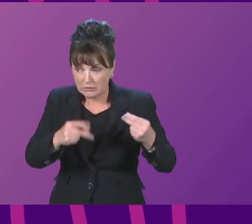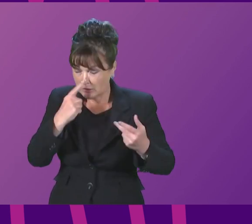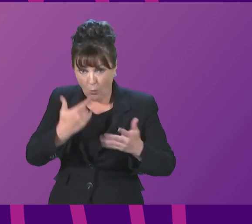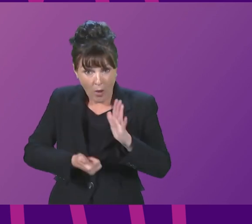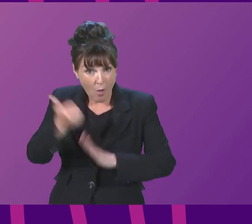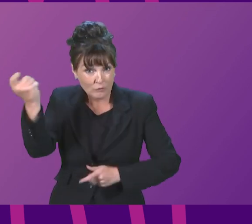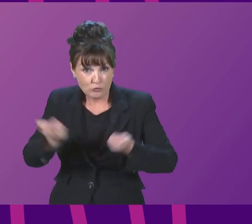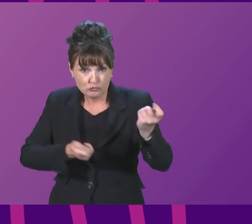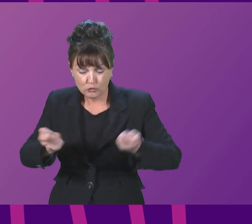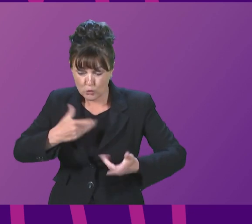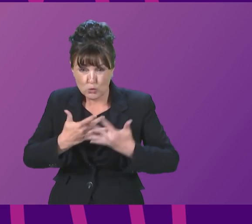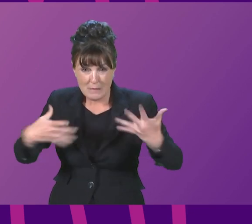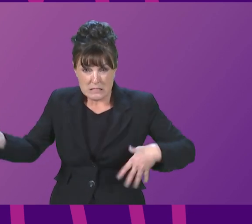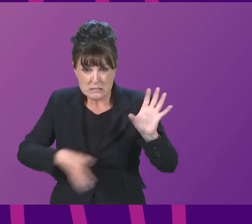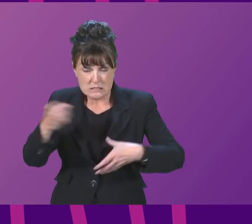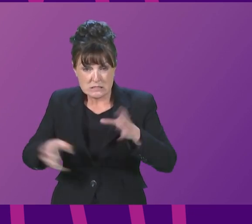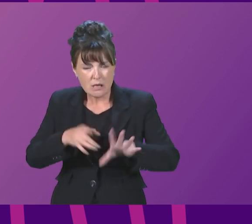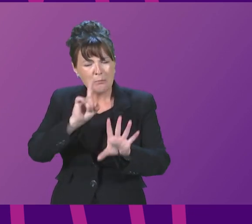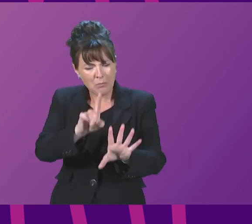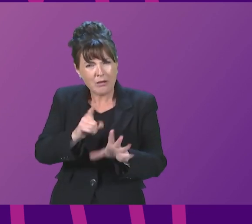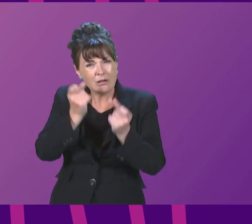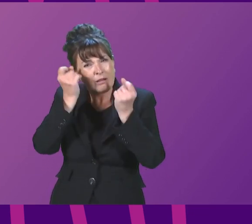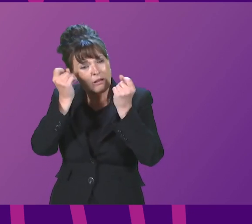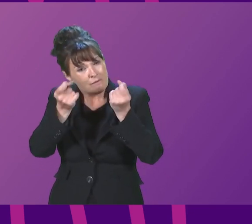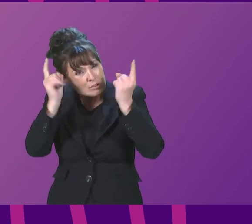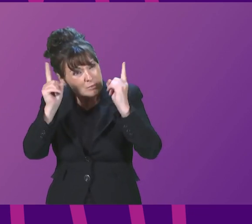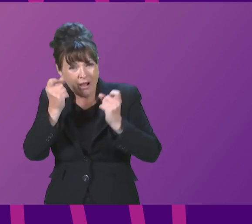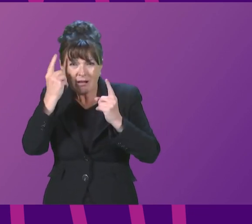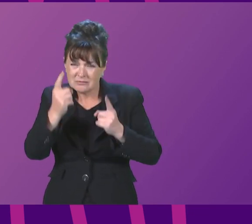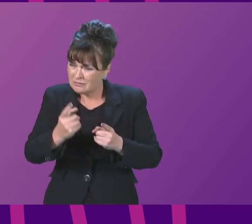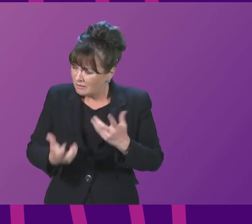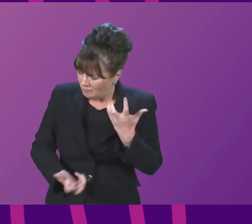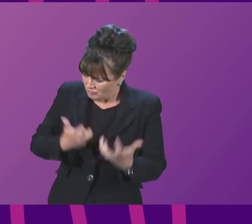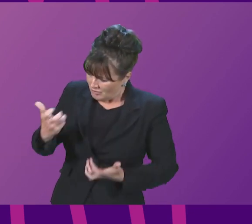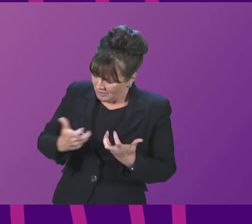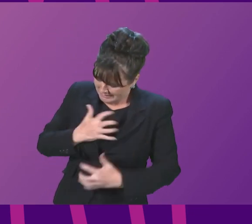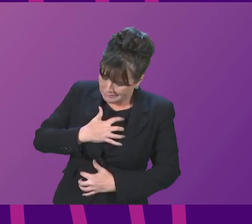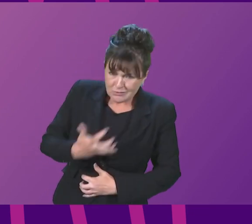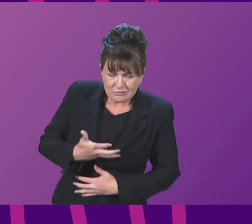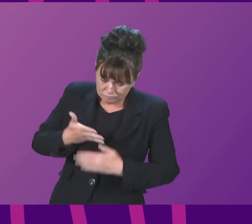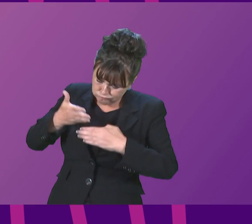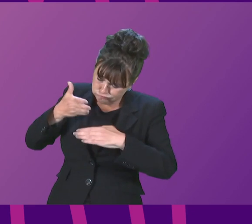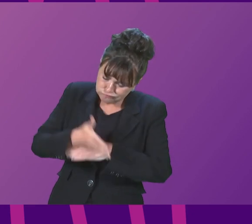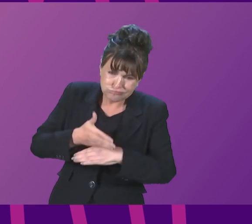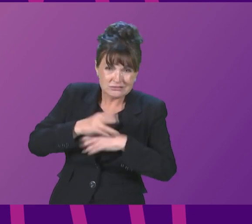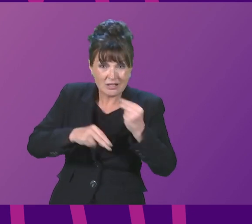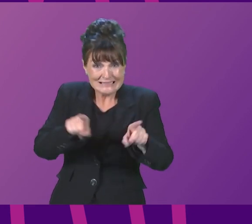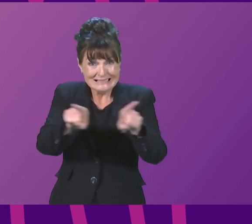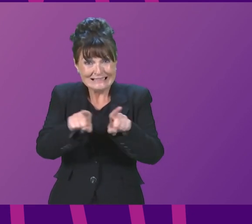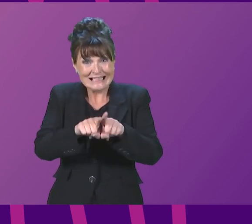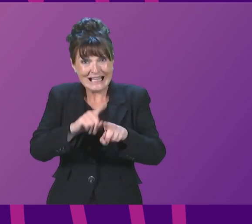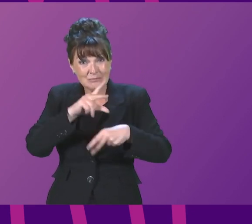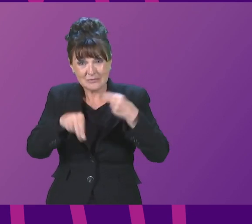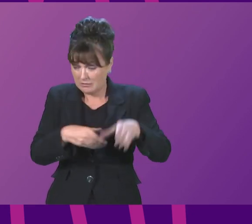control but can the First Minister understand the frustration of hard-working and exhausted nurses when these same agencies